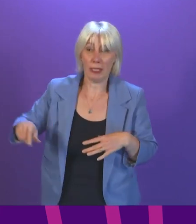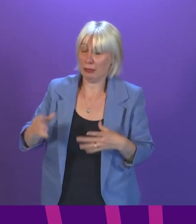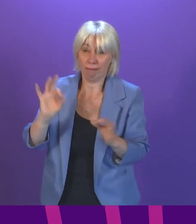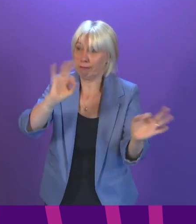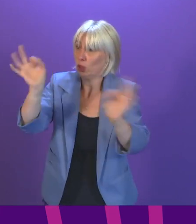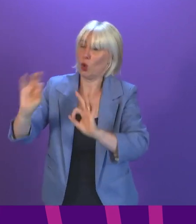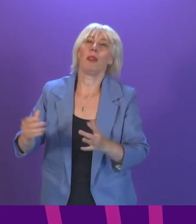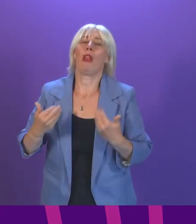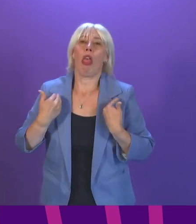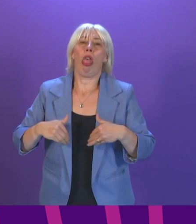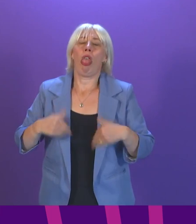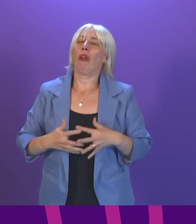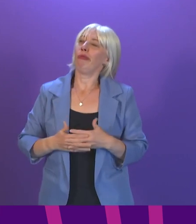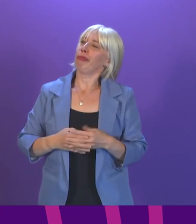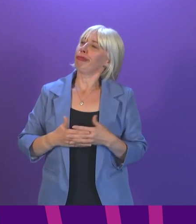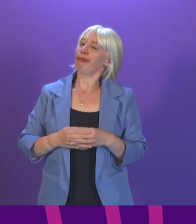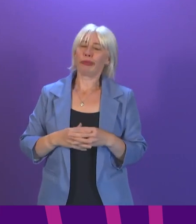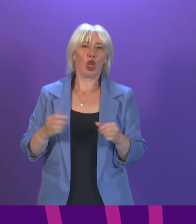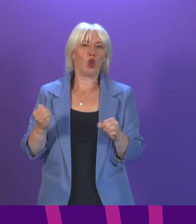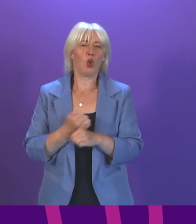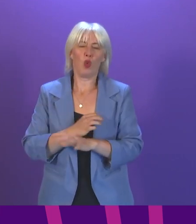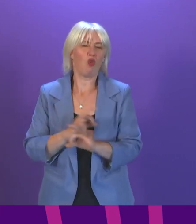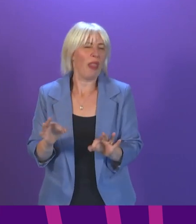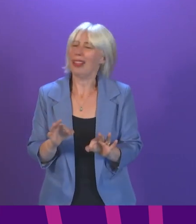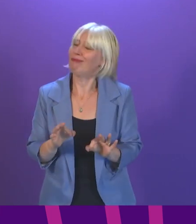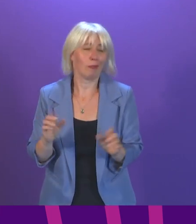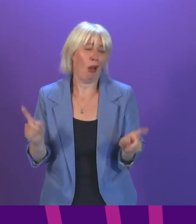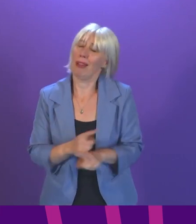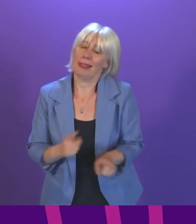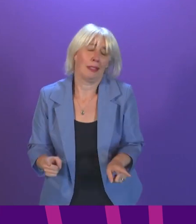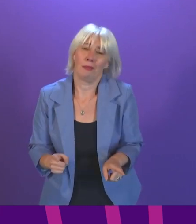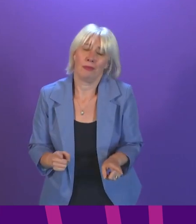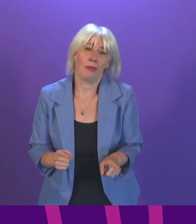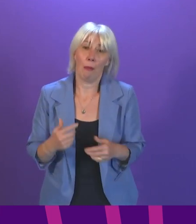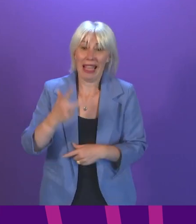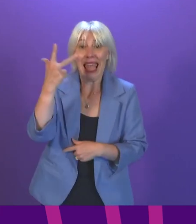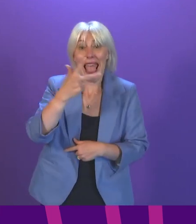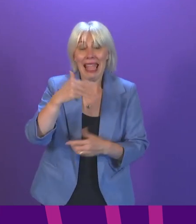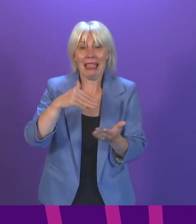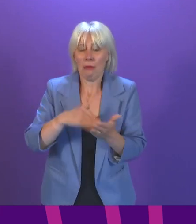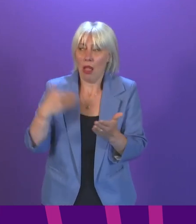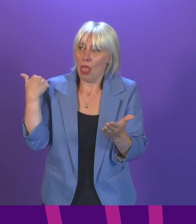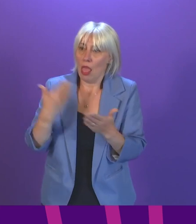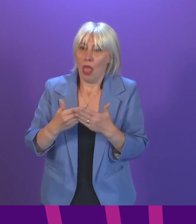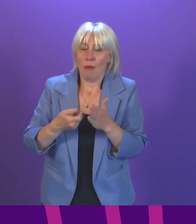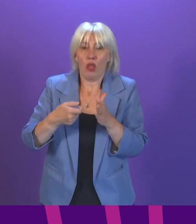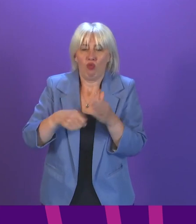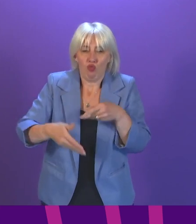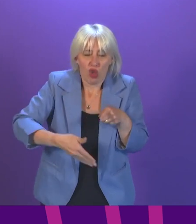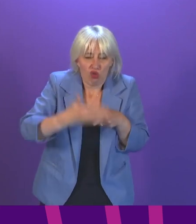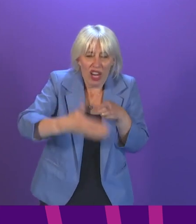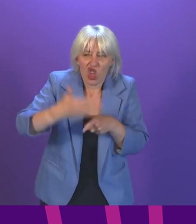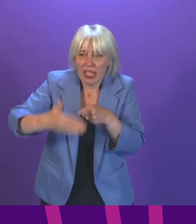luxury of doing nothing to keep COVID under control. The question, especially after 18 months of restrictions being in place to